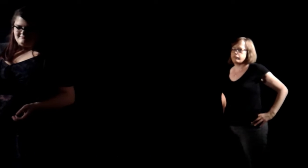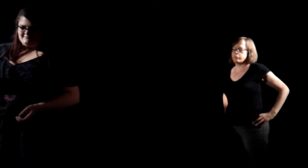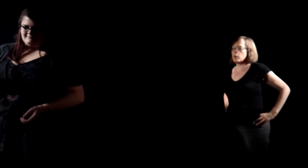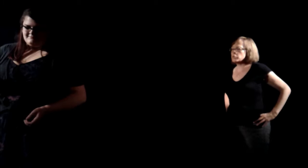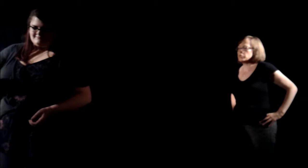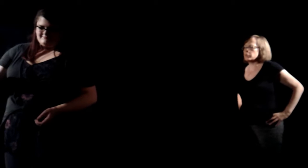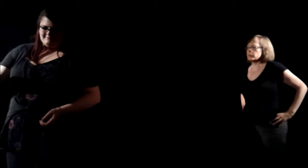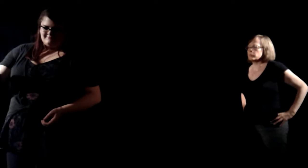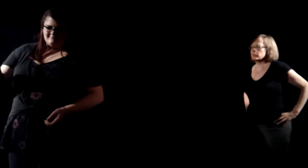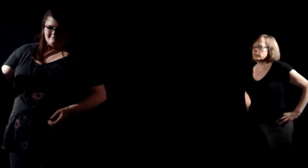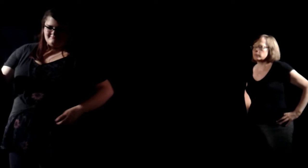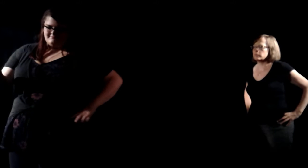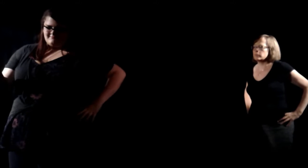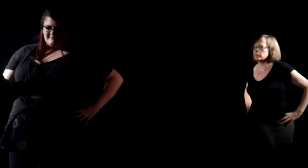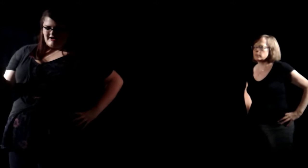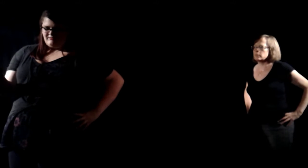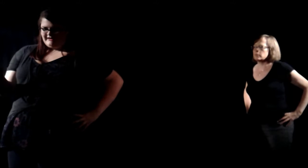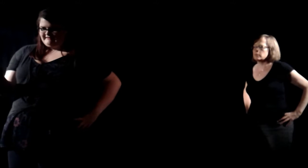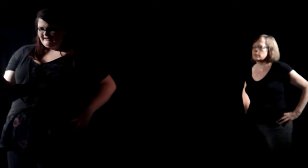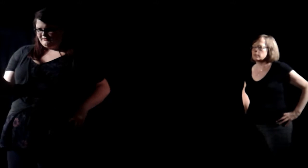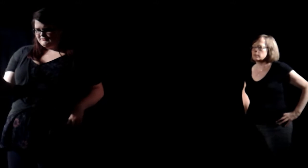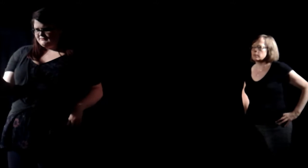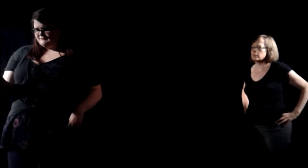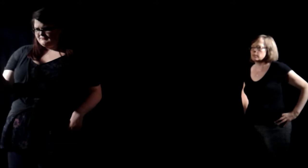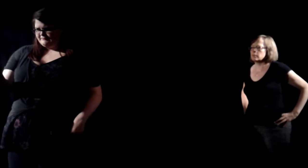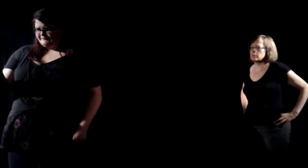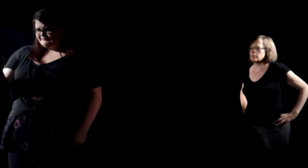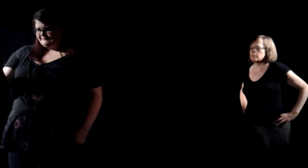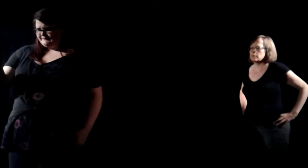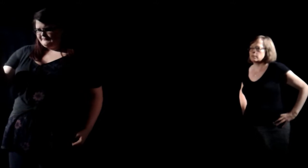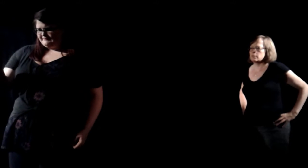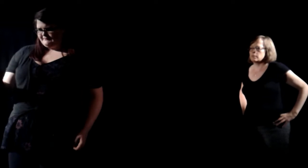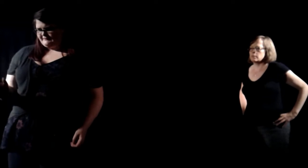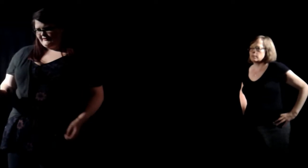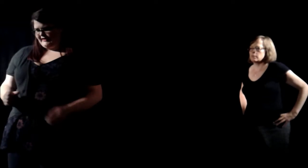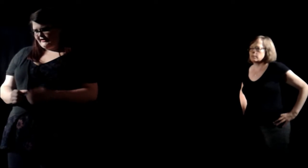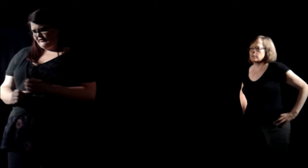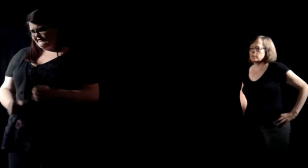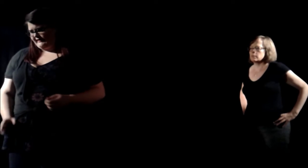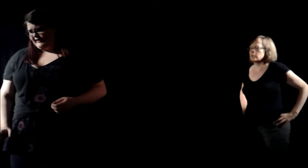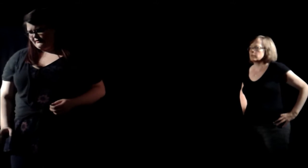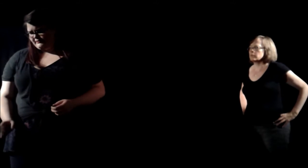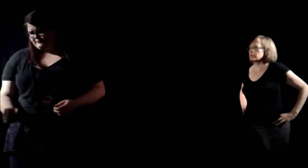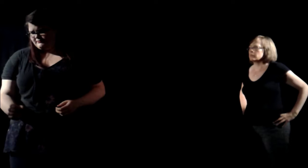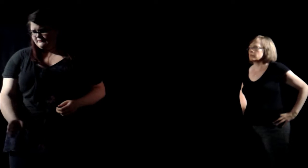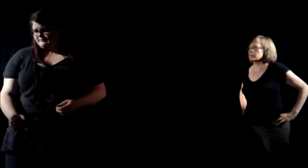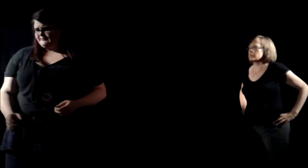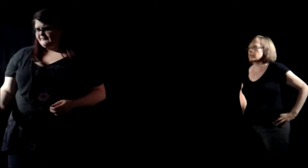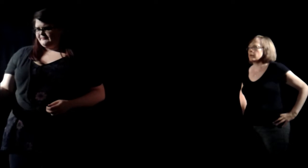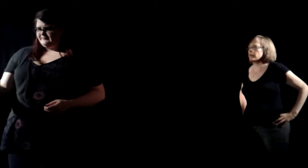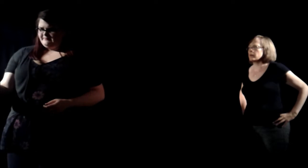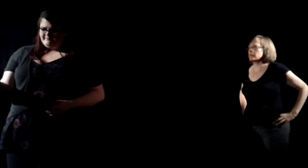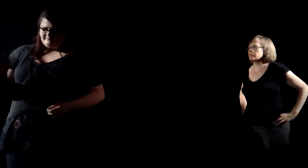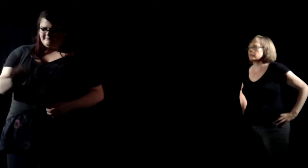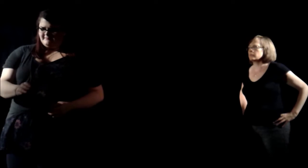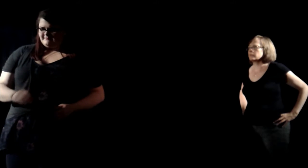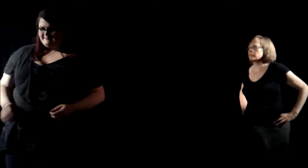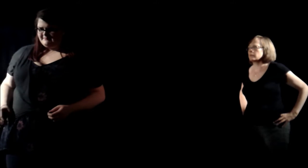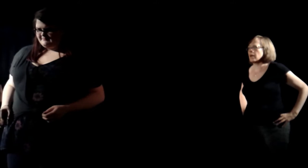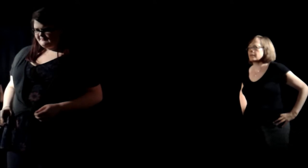What'd you do? I don't want to tell. It's not like you guys care. Sarah. I